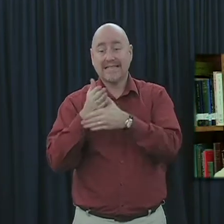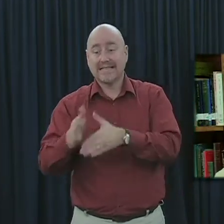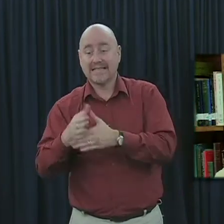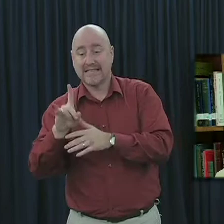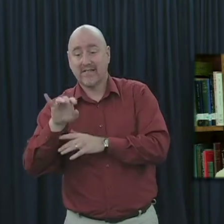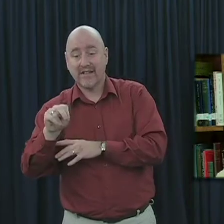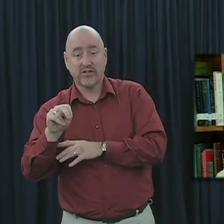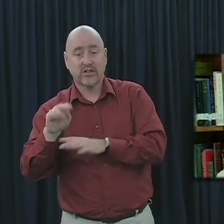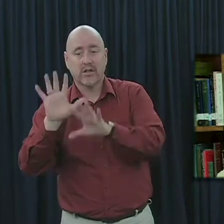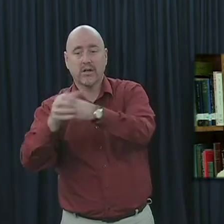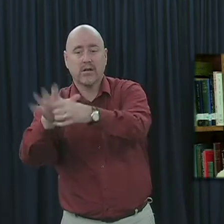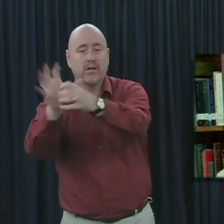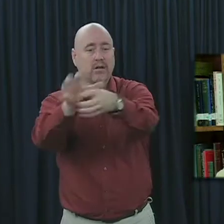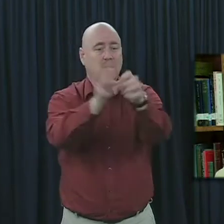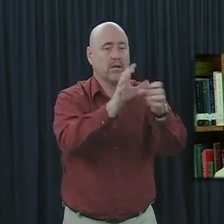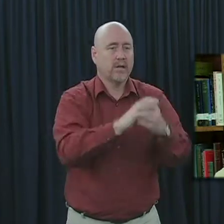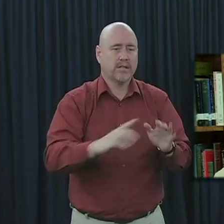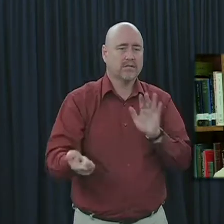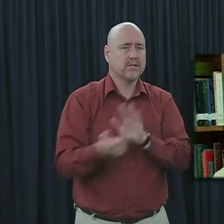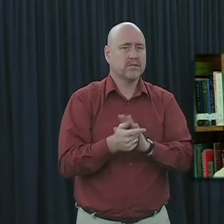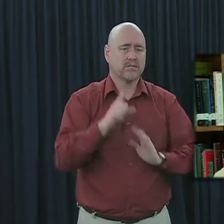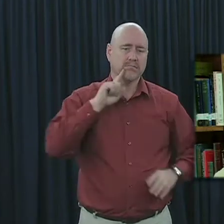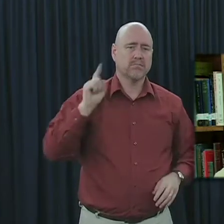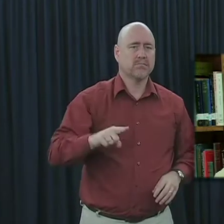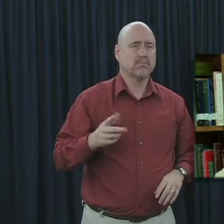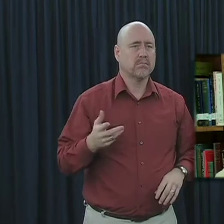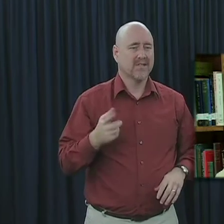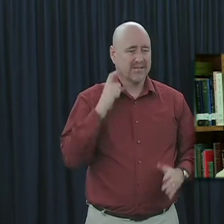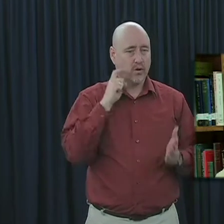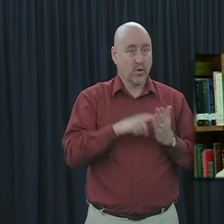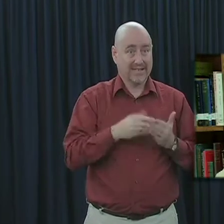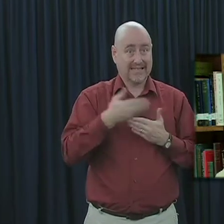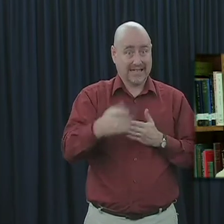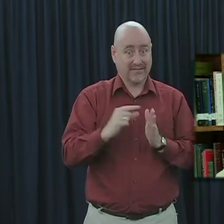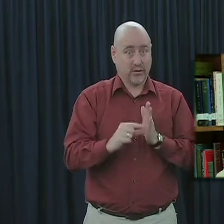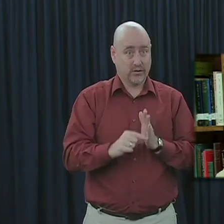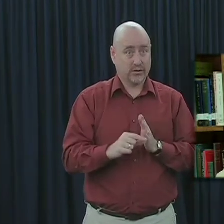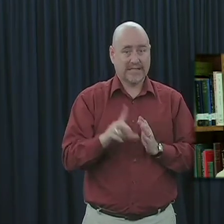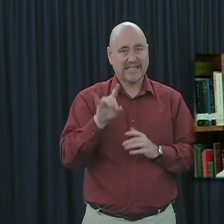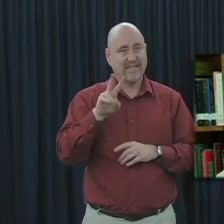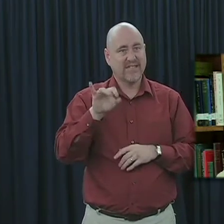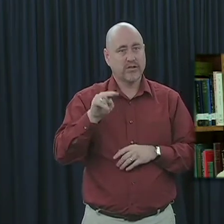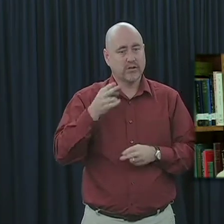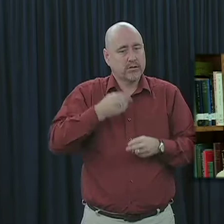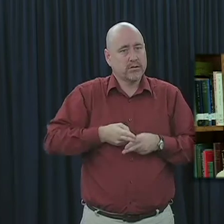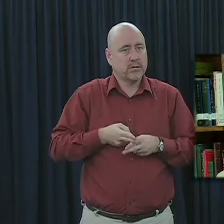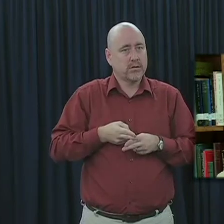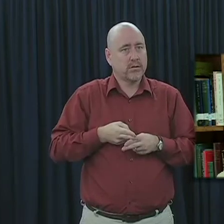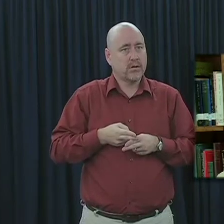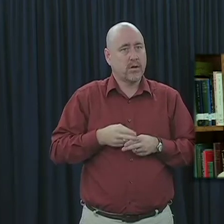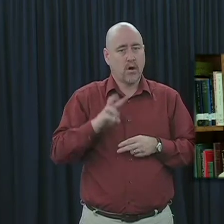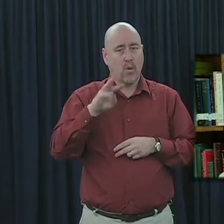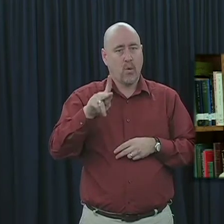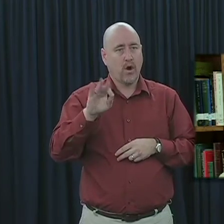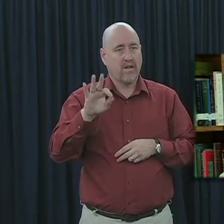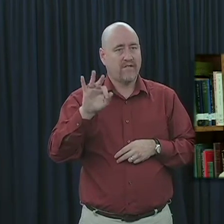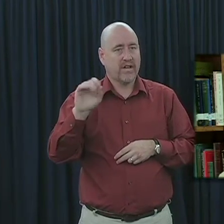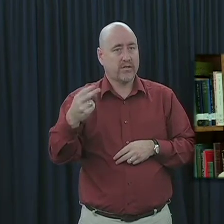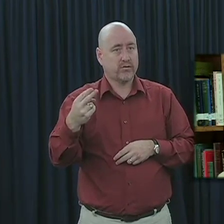sectarianism is condemned. Notice in the following passage that division is classified as a work of the flesh